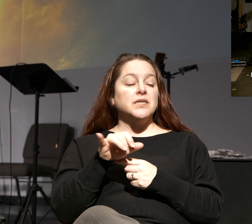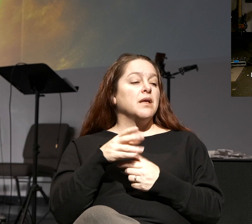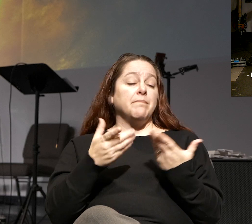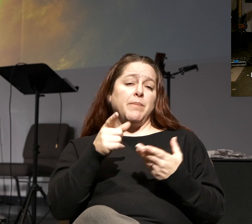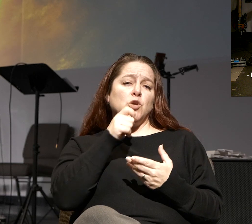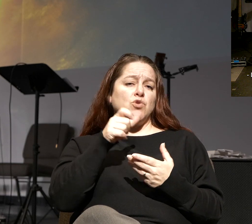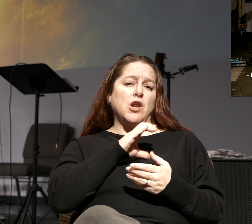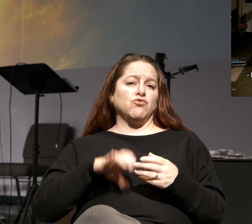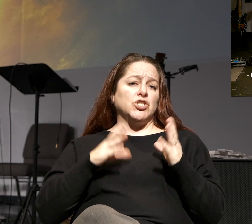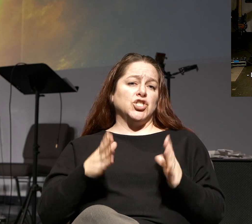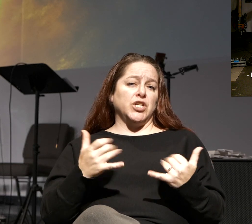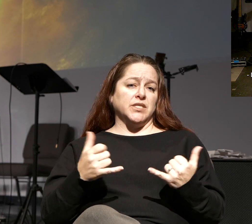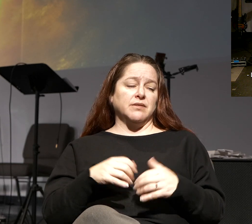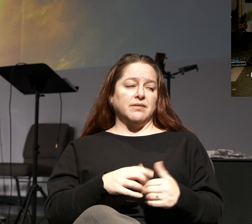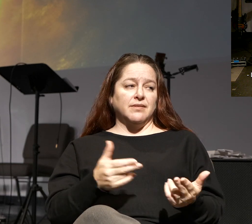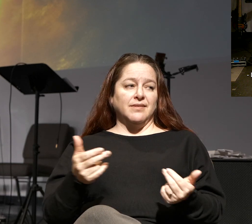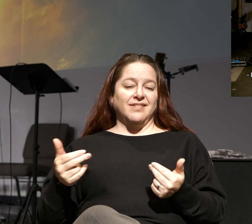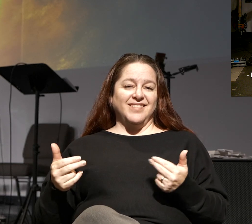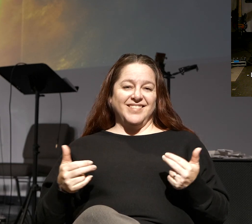probably not a Christian.